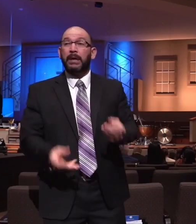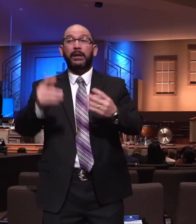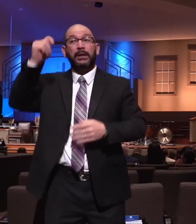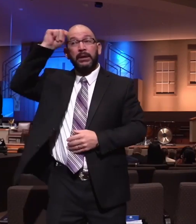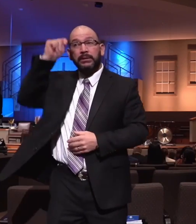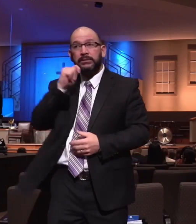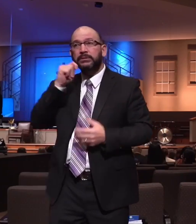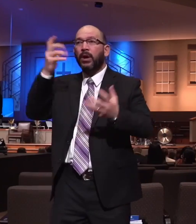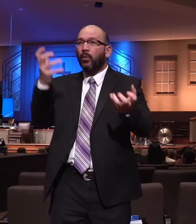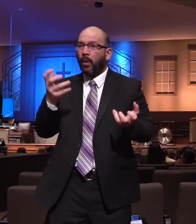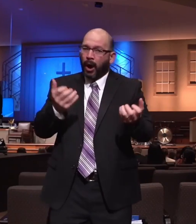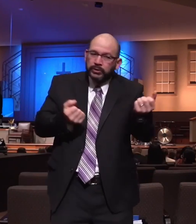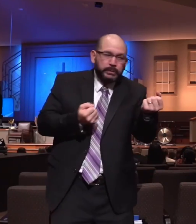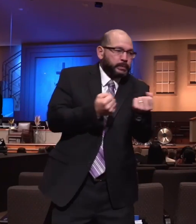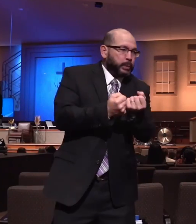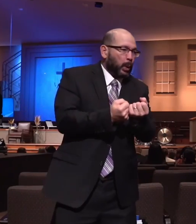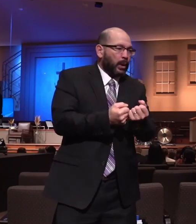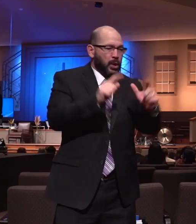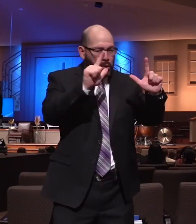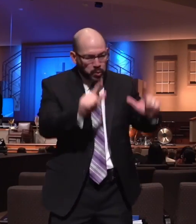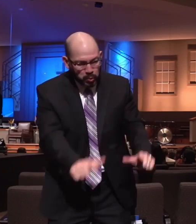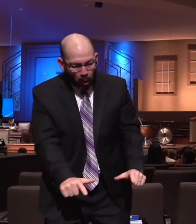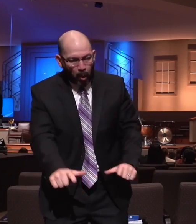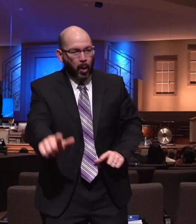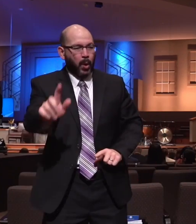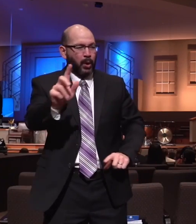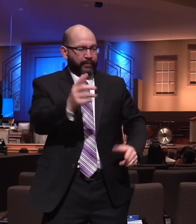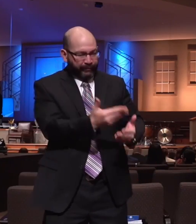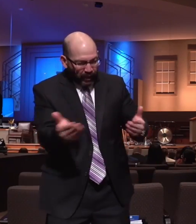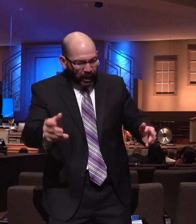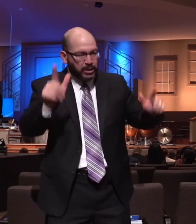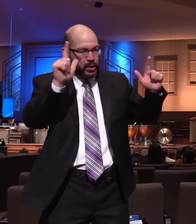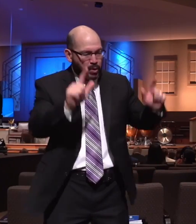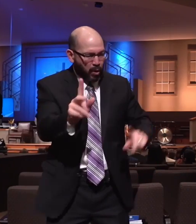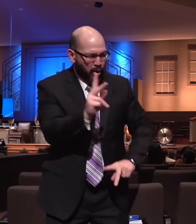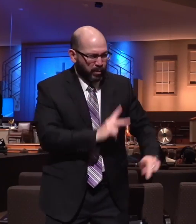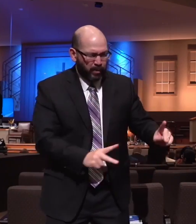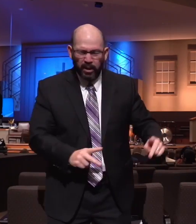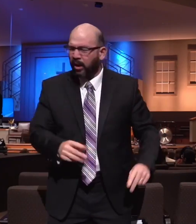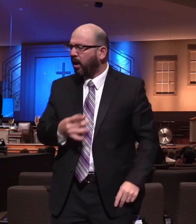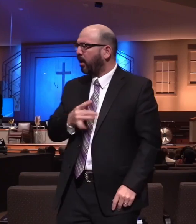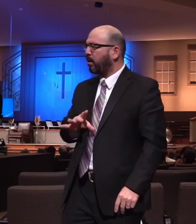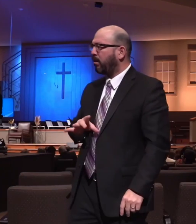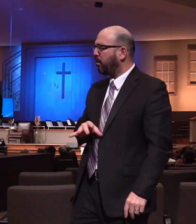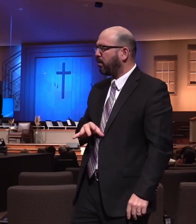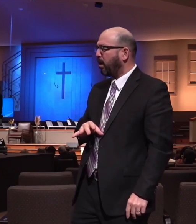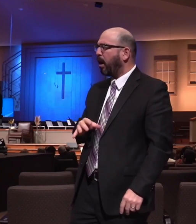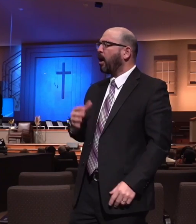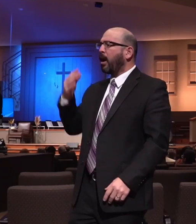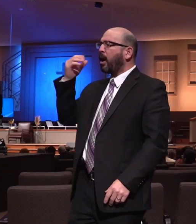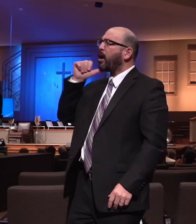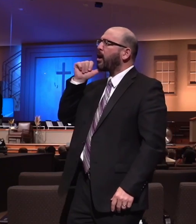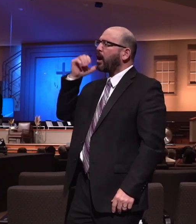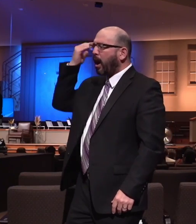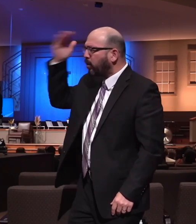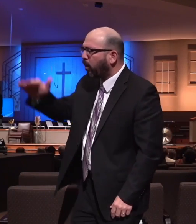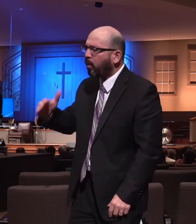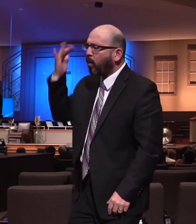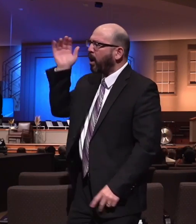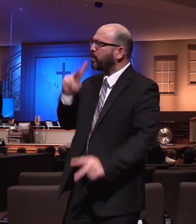take the side of the underdog. And people say things like, I just don't know why nobody likes me, and I don't know why they don't call me. They don't care for me. They don't want